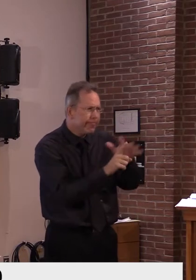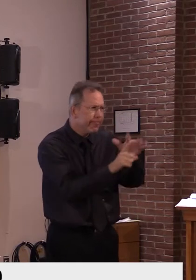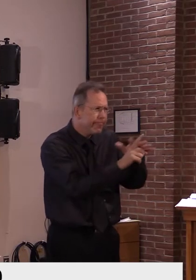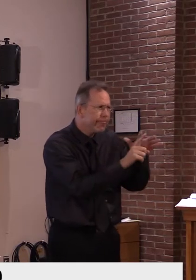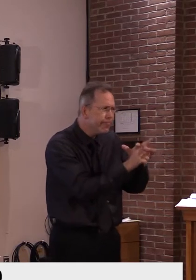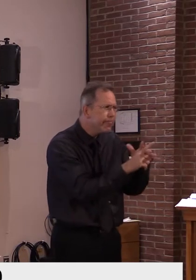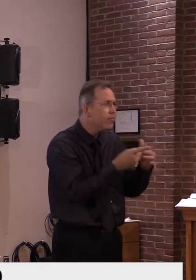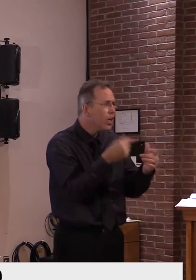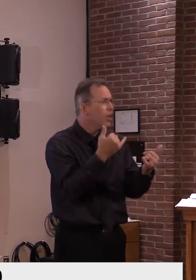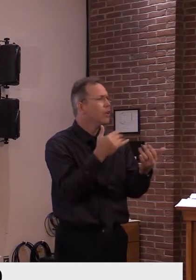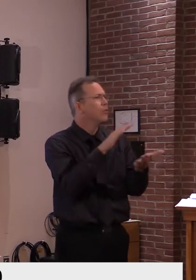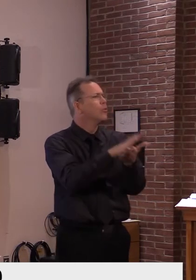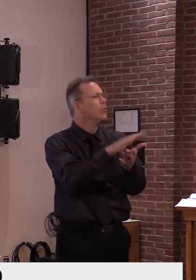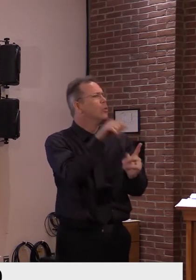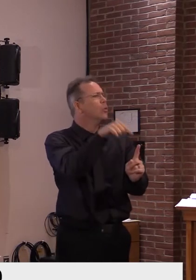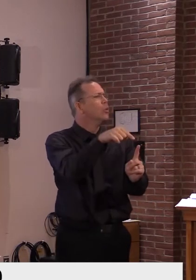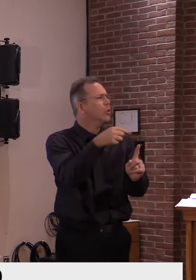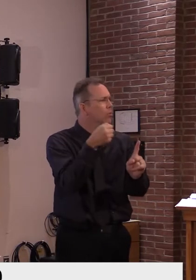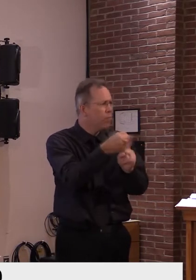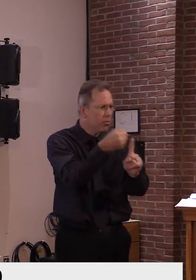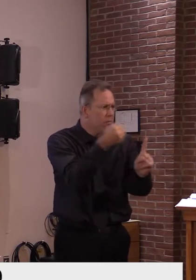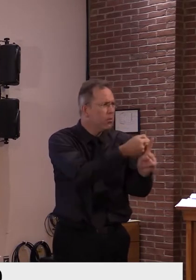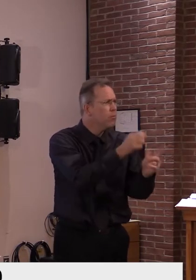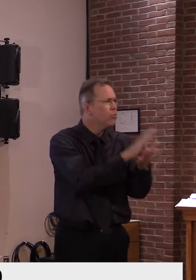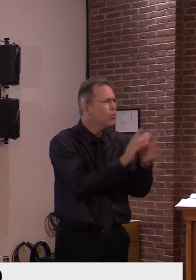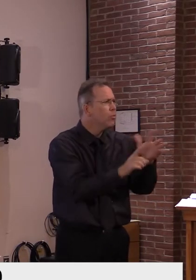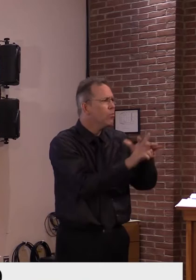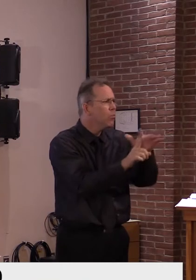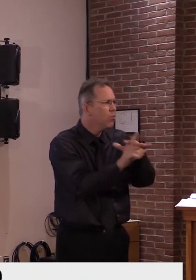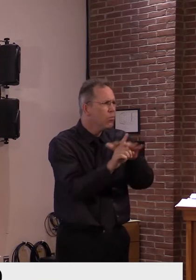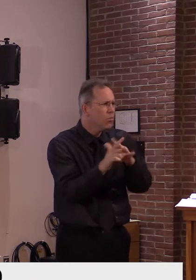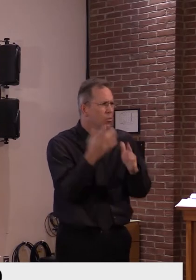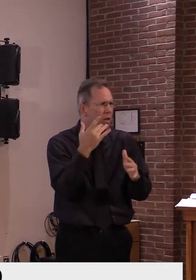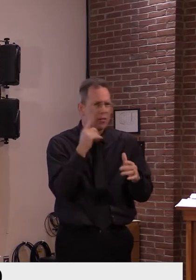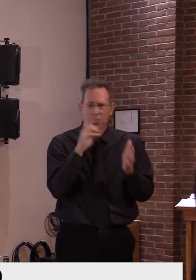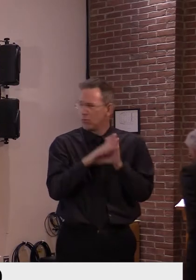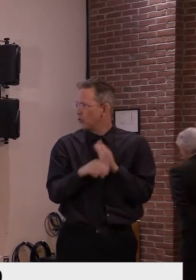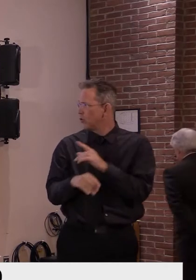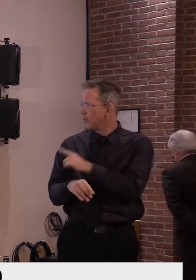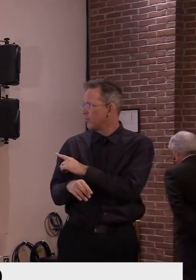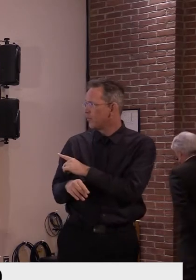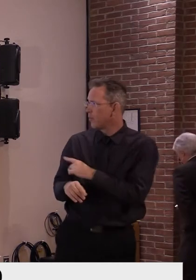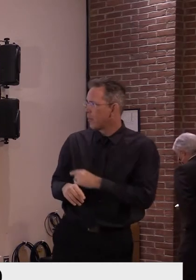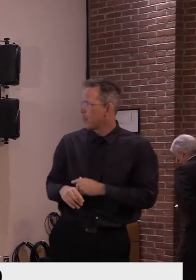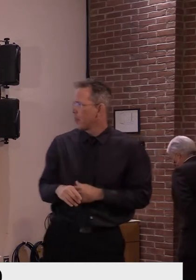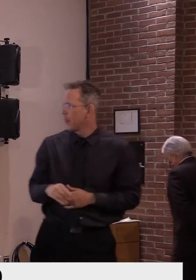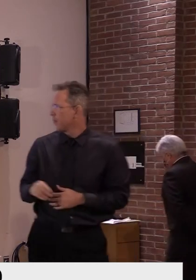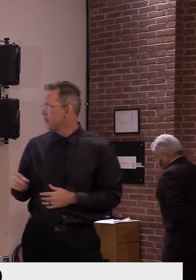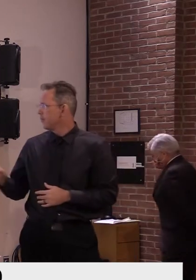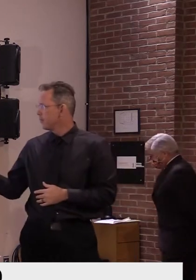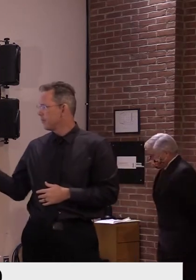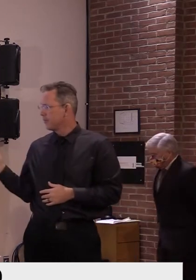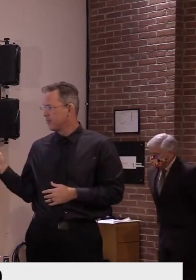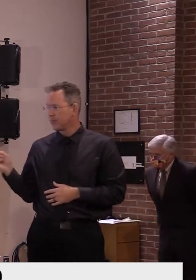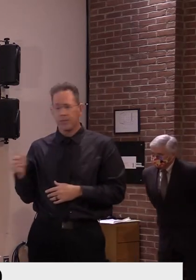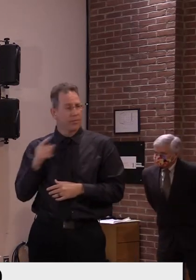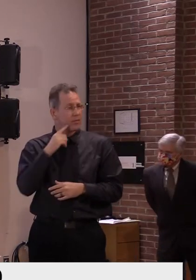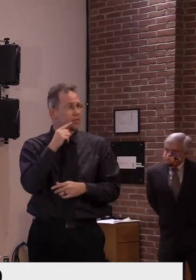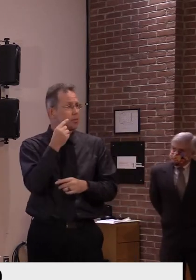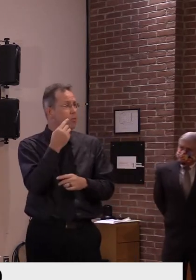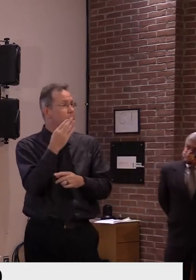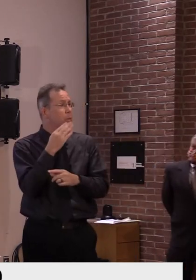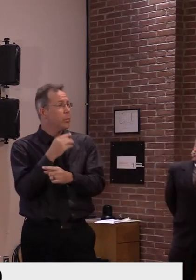show this sort of curve of what we're dealing with first here. The blue items are the initial